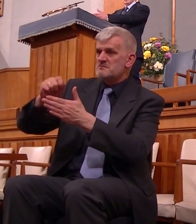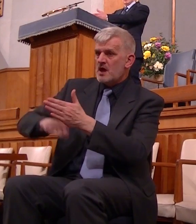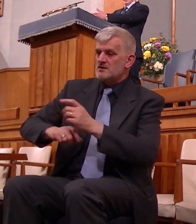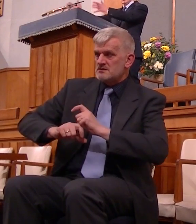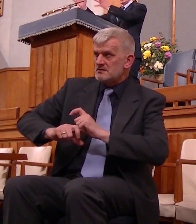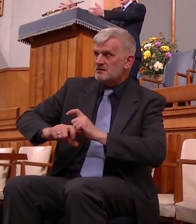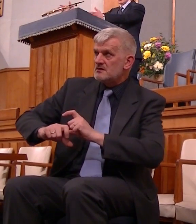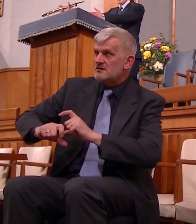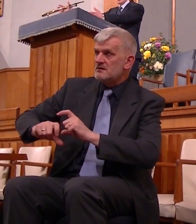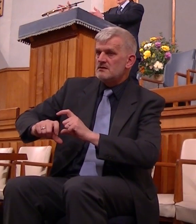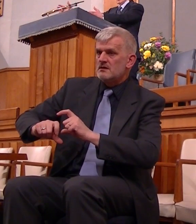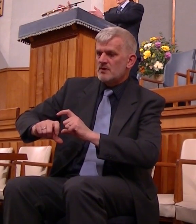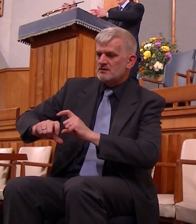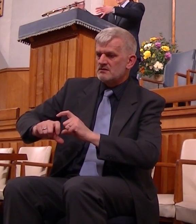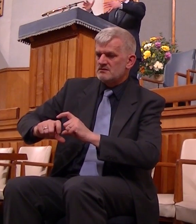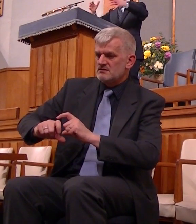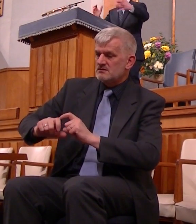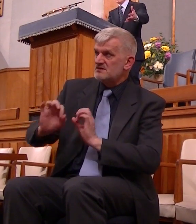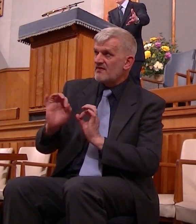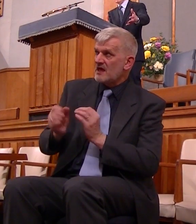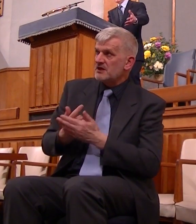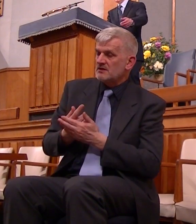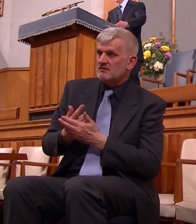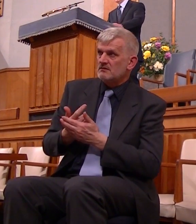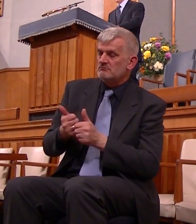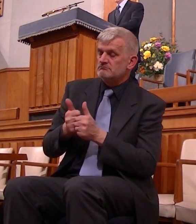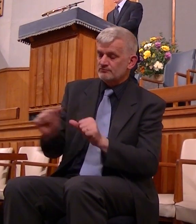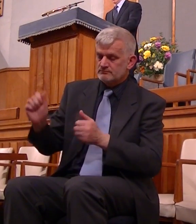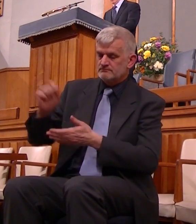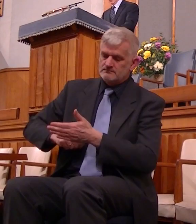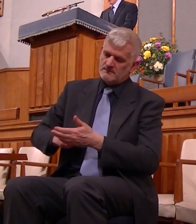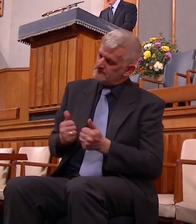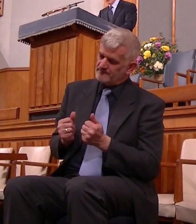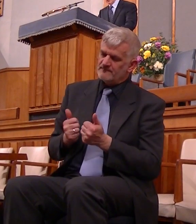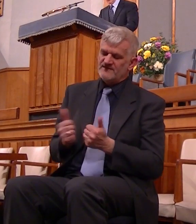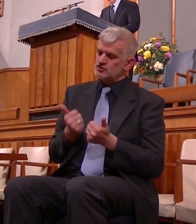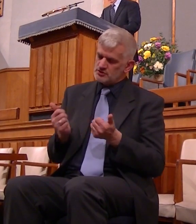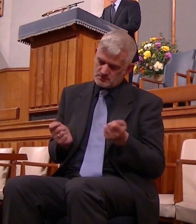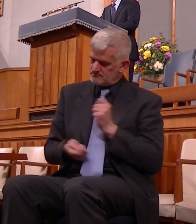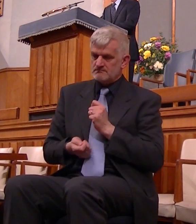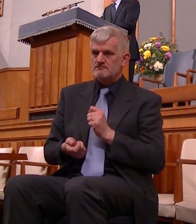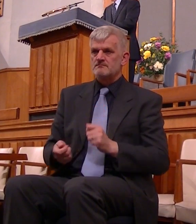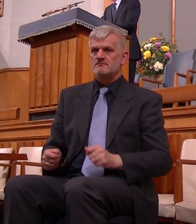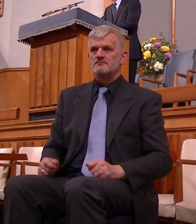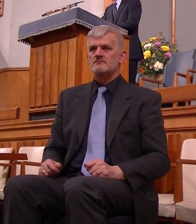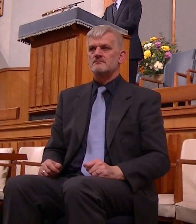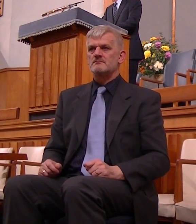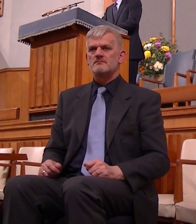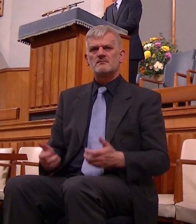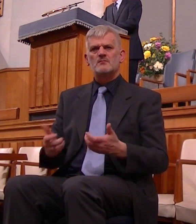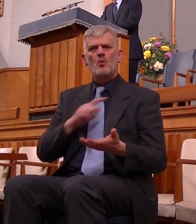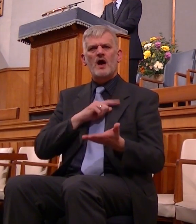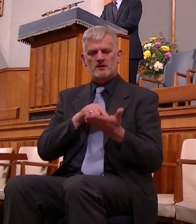life and it didn't seem to work and then suddenly it did work well the clue is in the passage